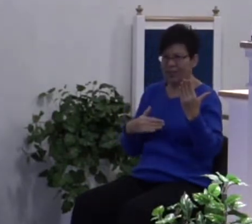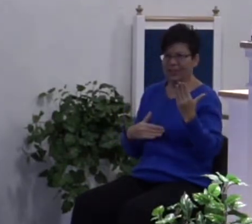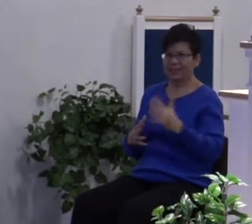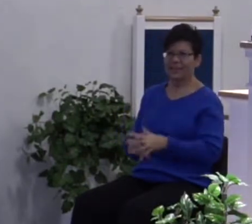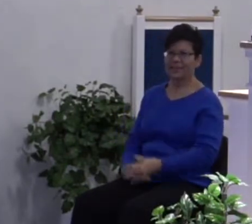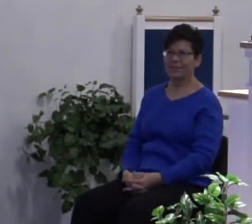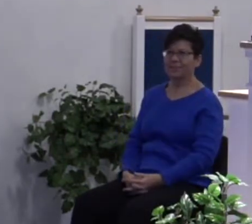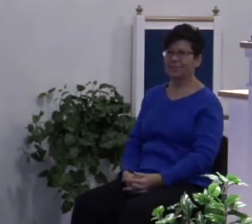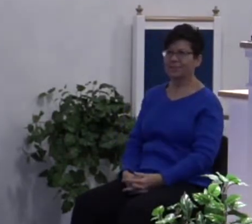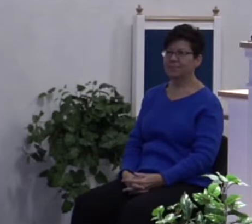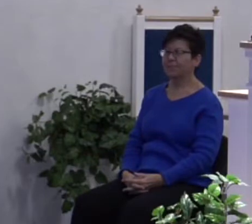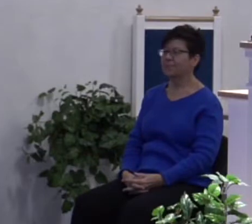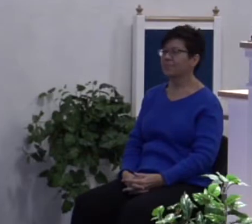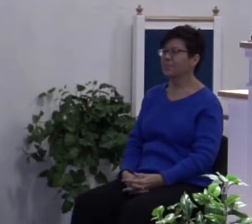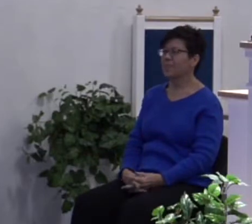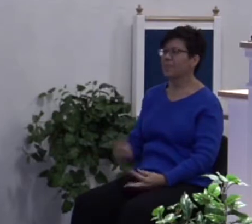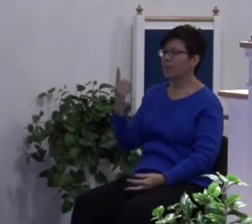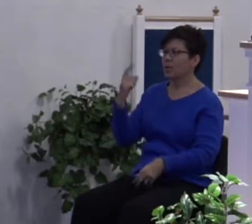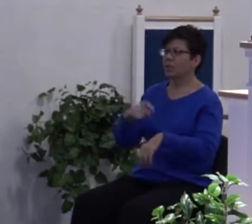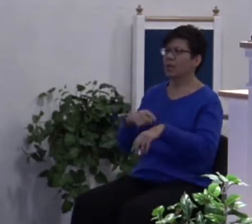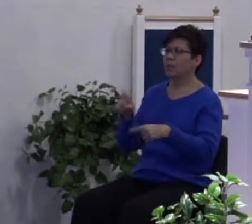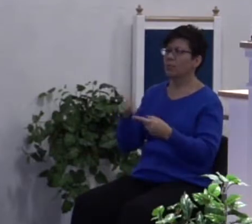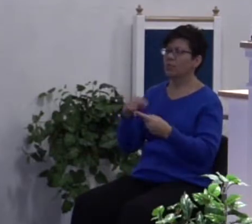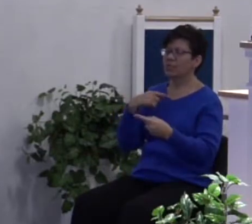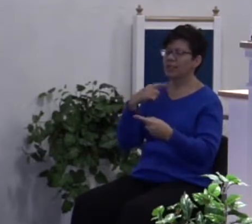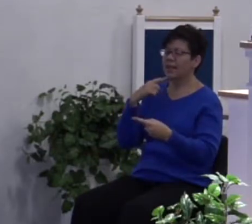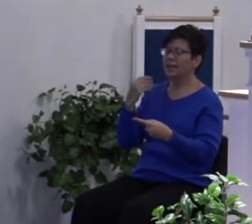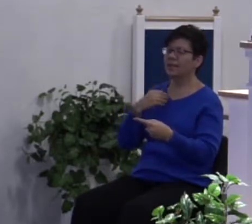It's kind of one of them times when you just say, just give me one fry.